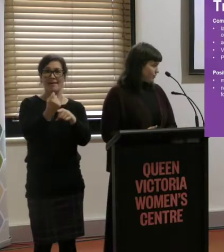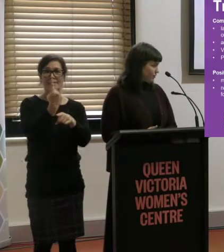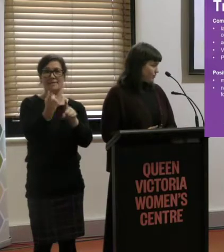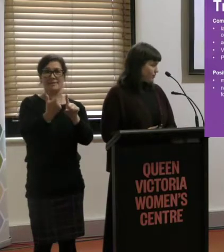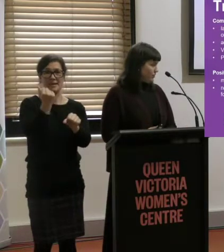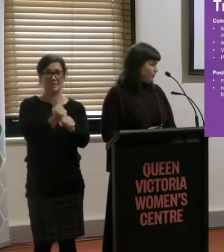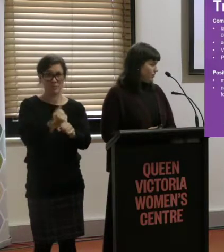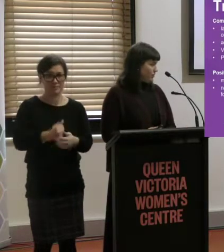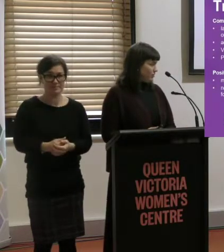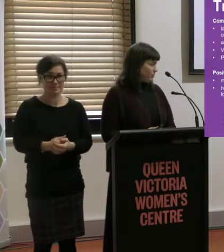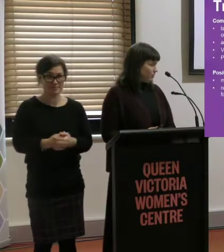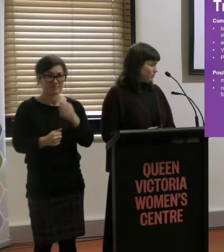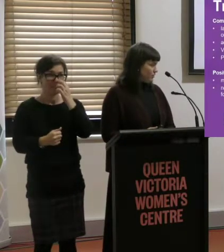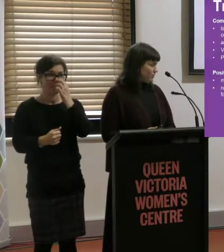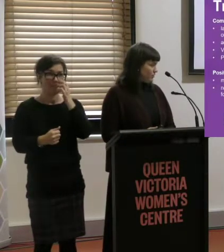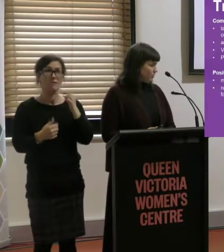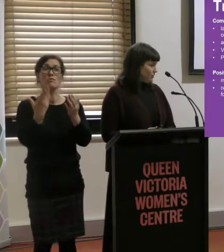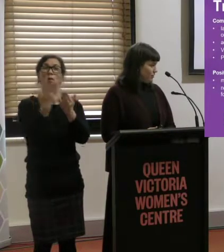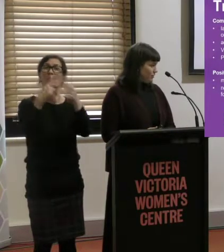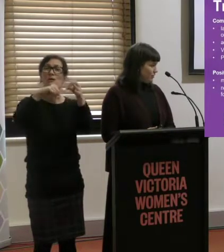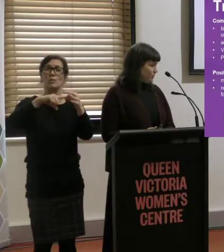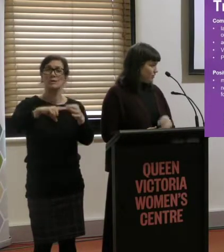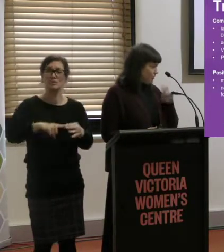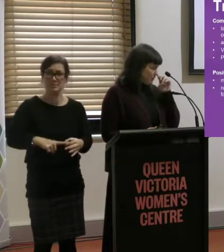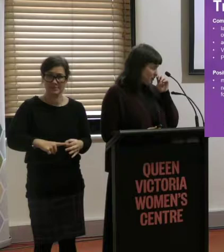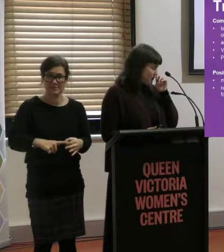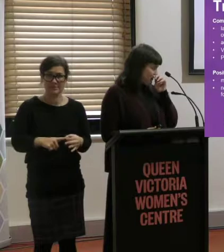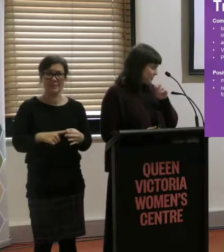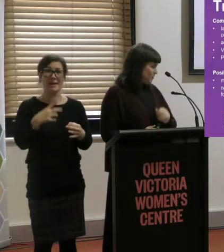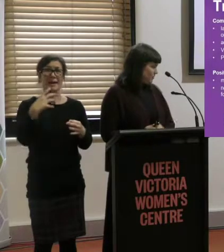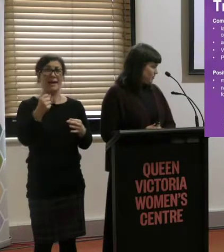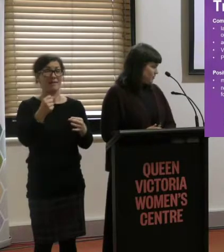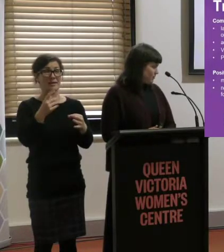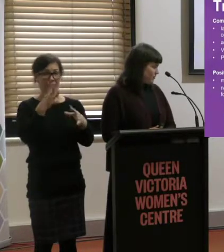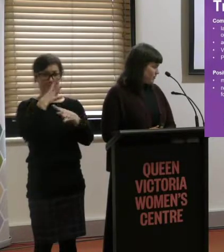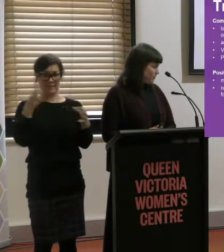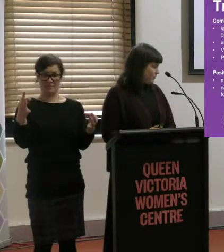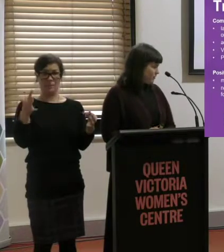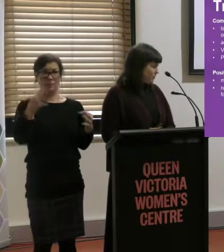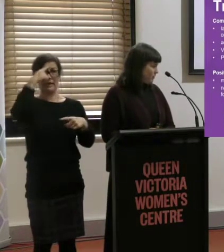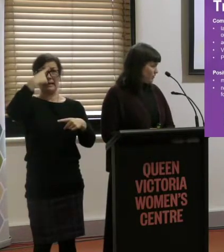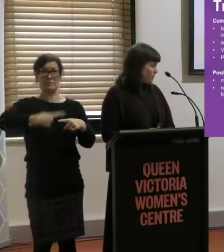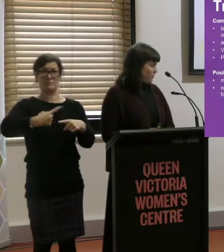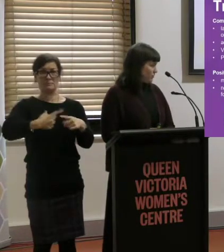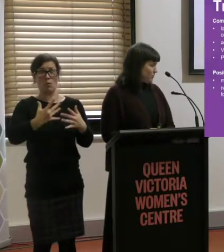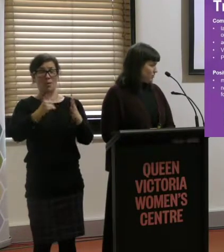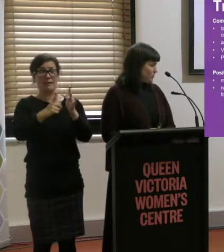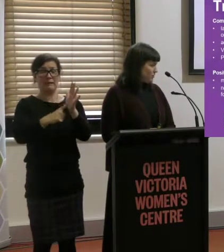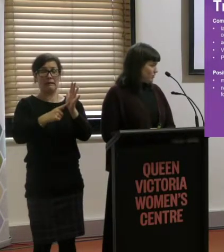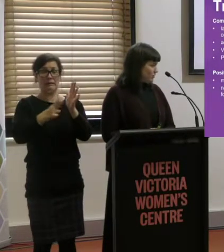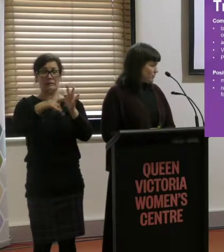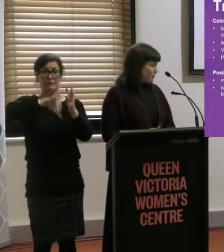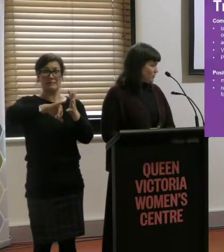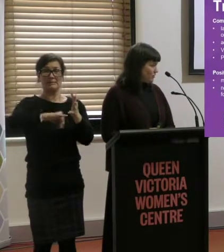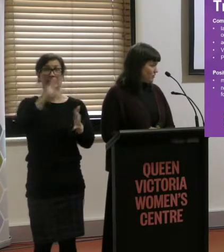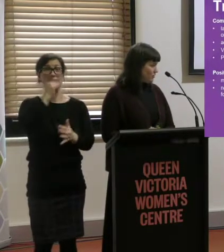So this is a quote from someone on our questionnaire. Having invisible illnesses as a young woman means that using or getting a disability